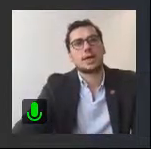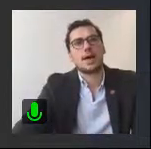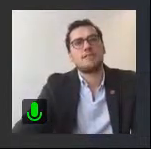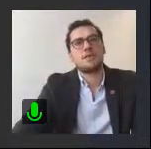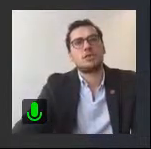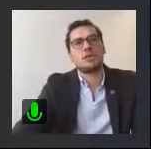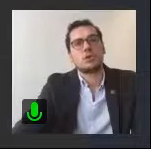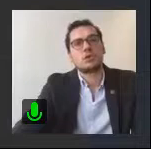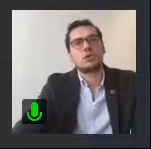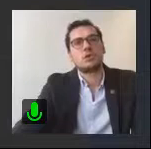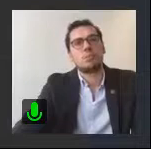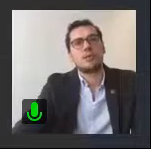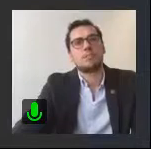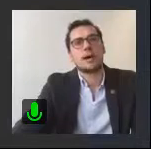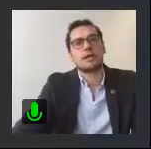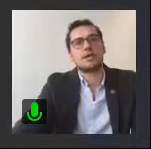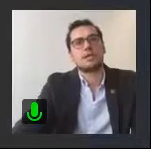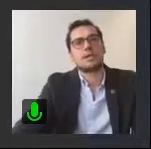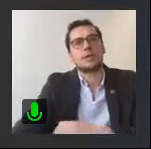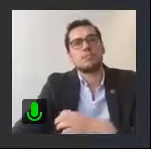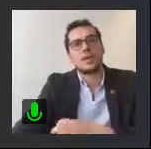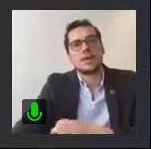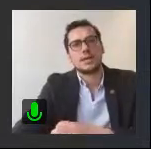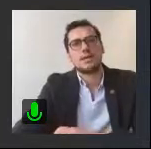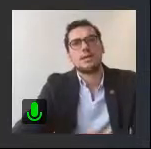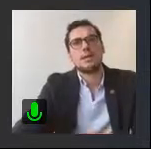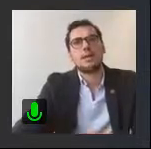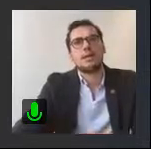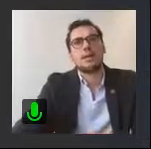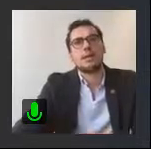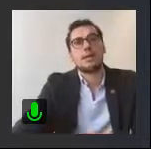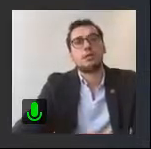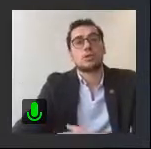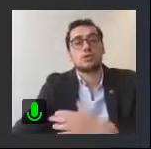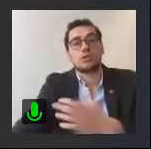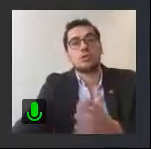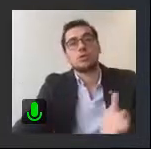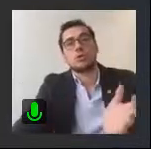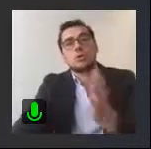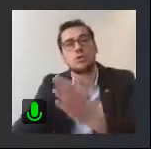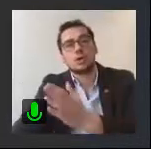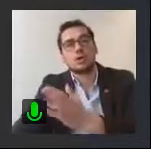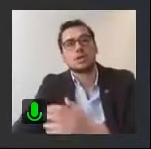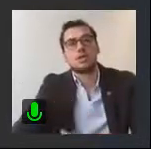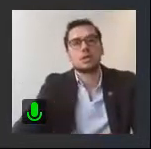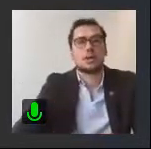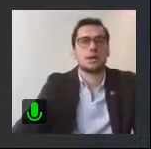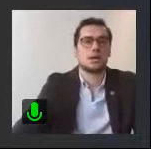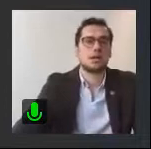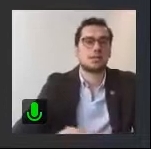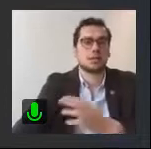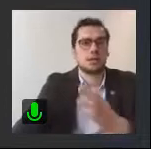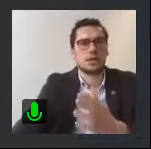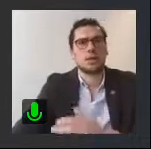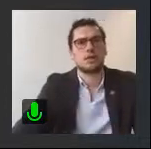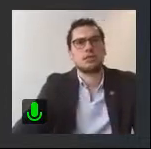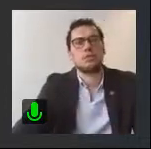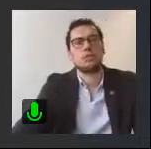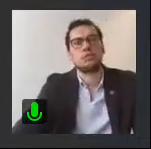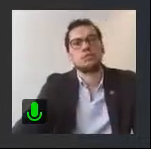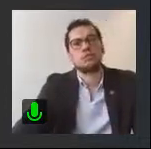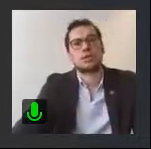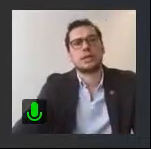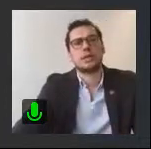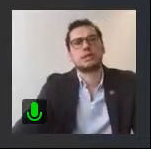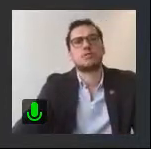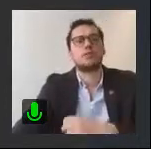average gross per month pay, which is, of course, lower in eastern areas and in